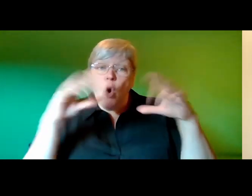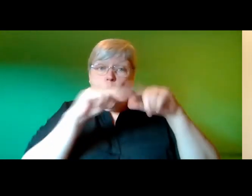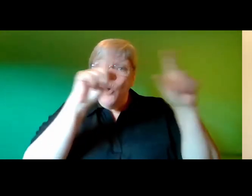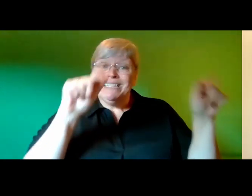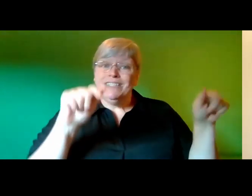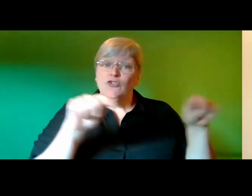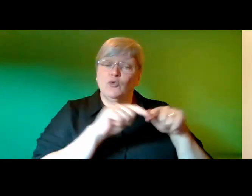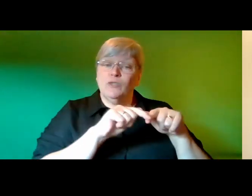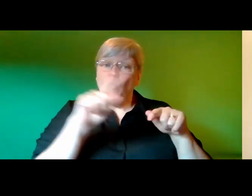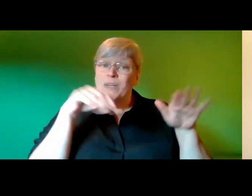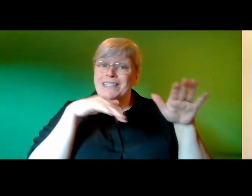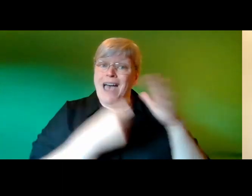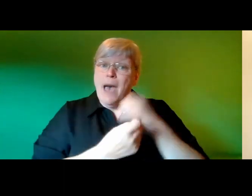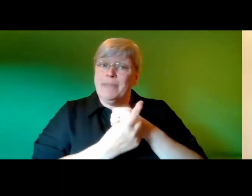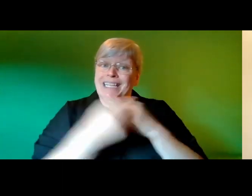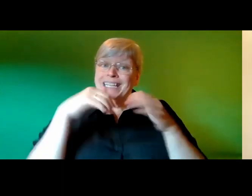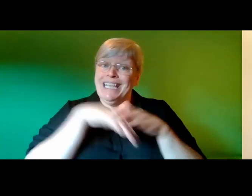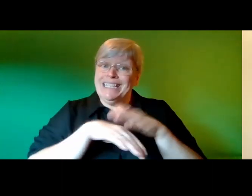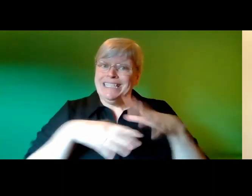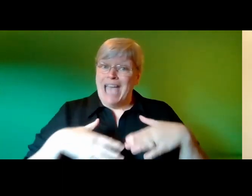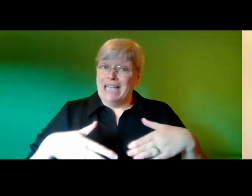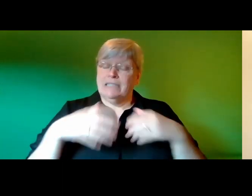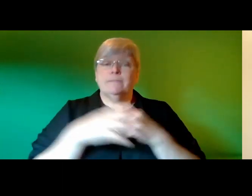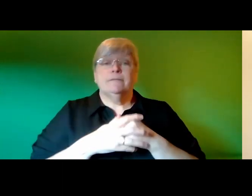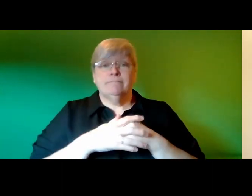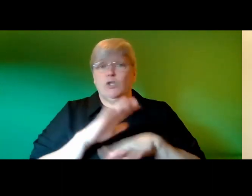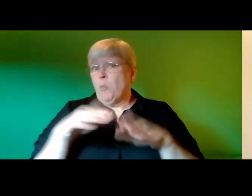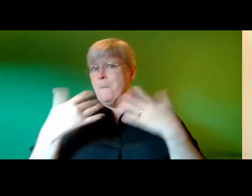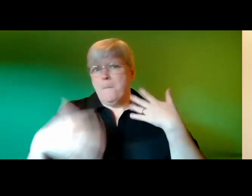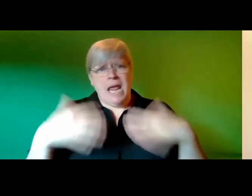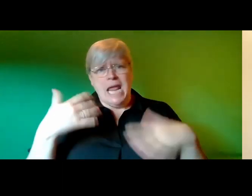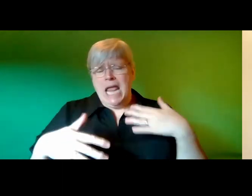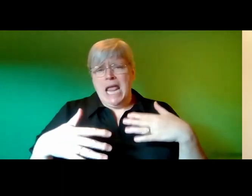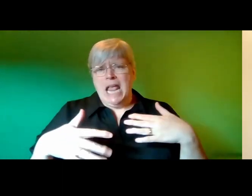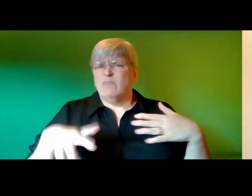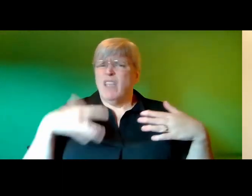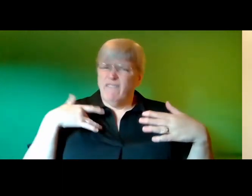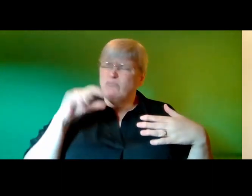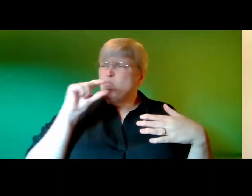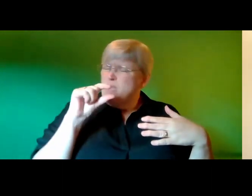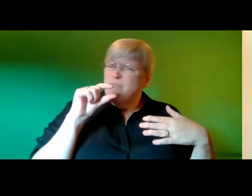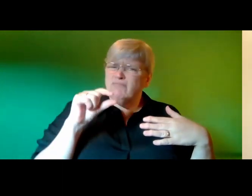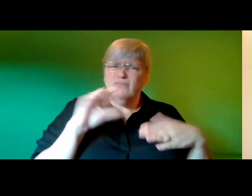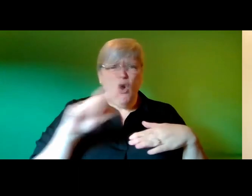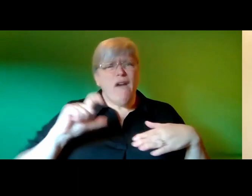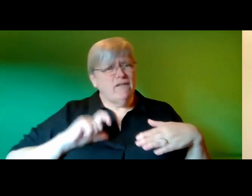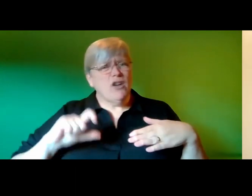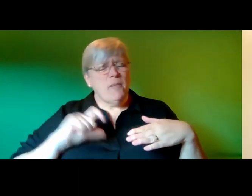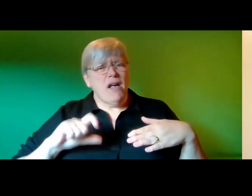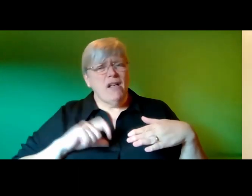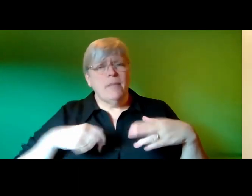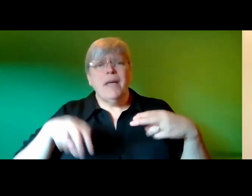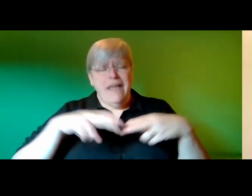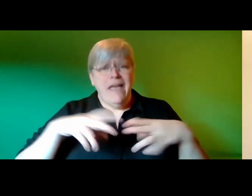what's happening internally it shouldn't hurt at all but you might feel a bit discomfort if at any point you do